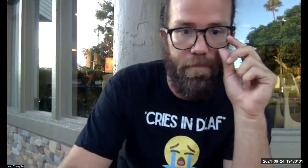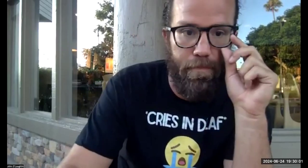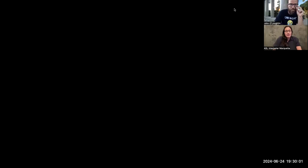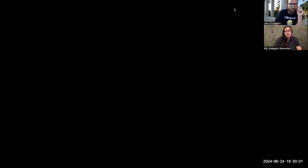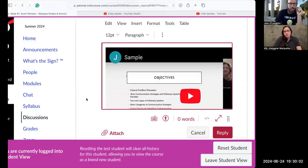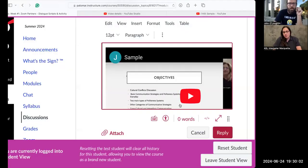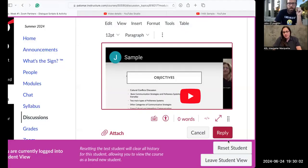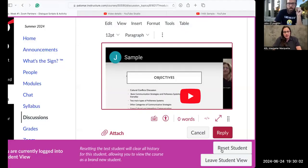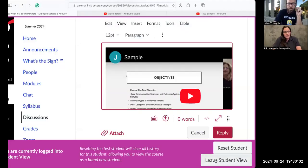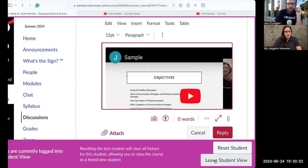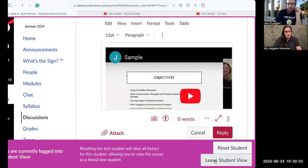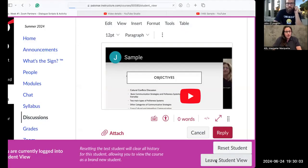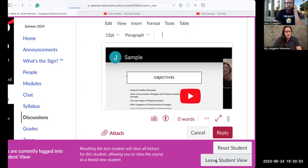can just one second. Let me pull it up.